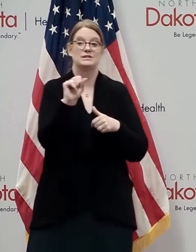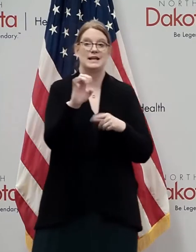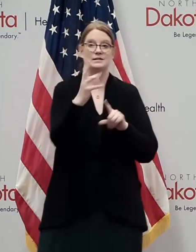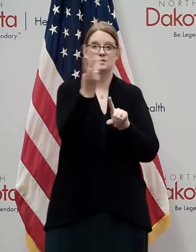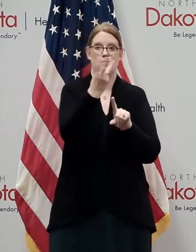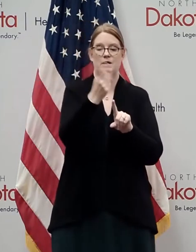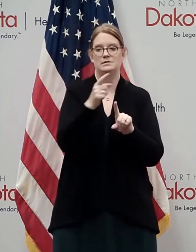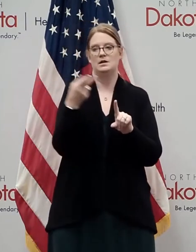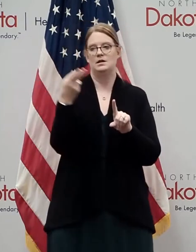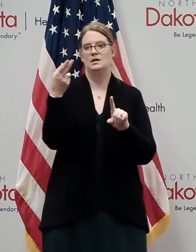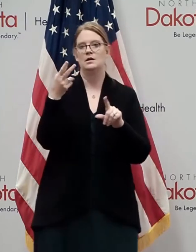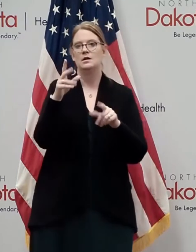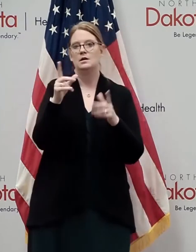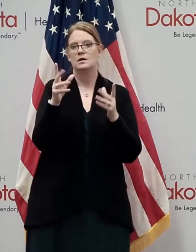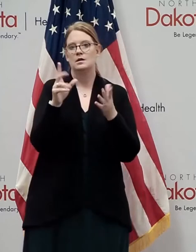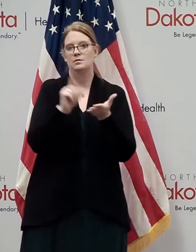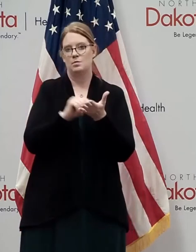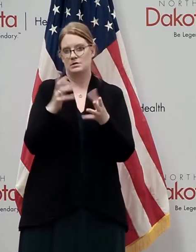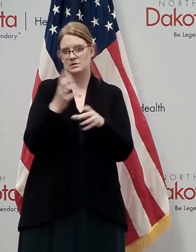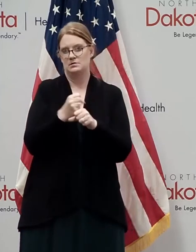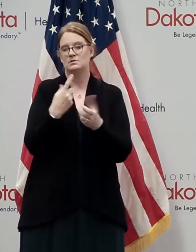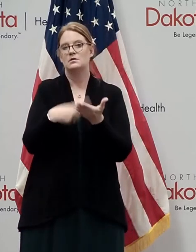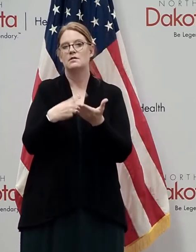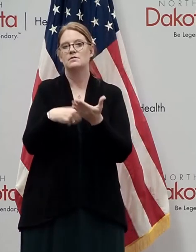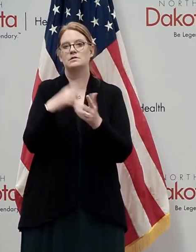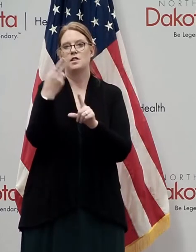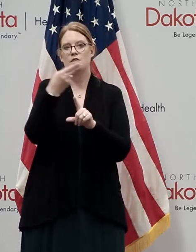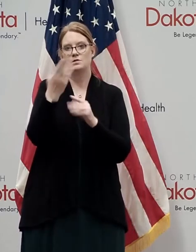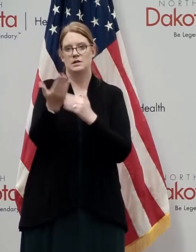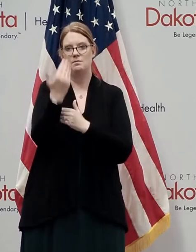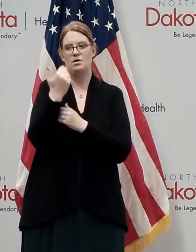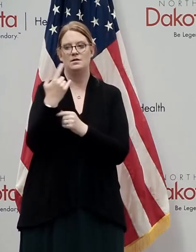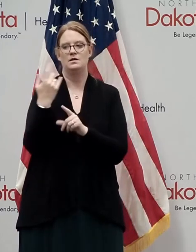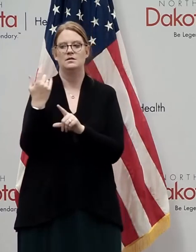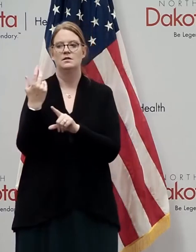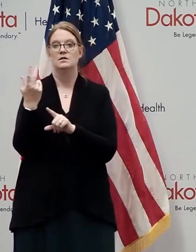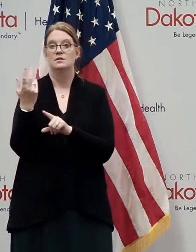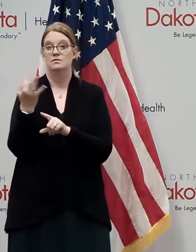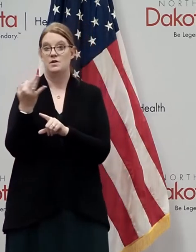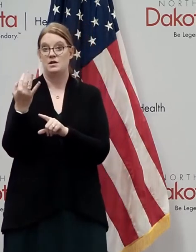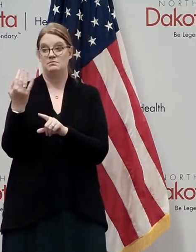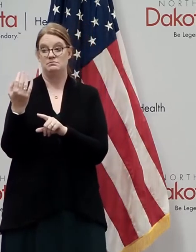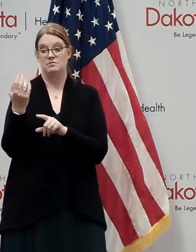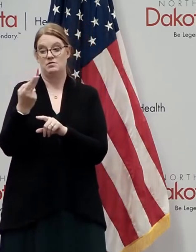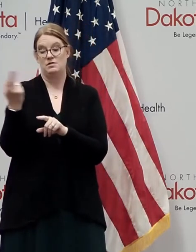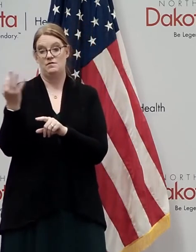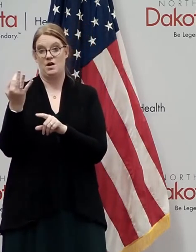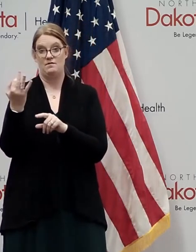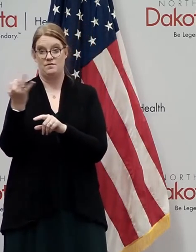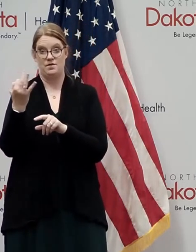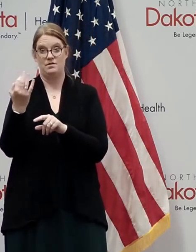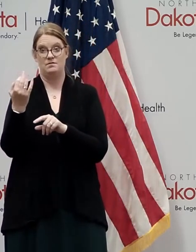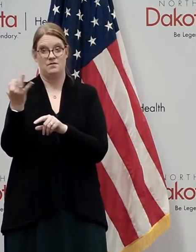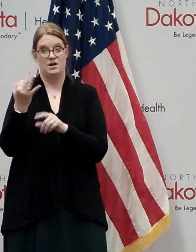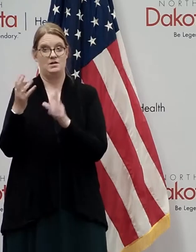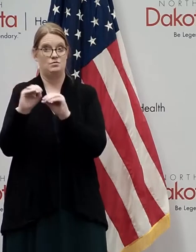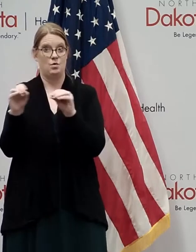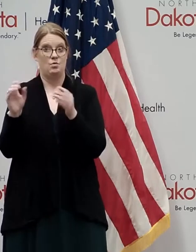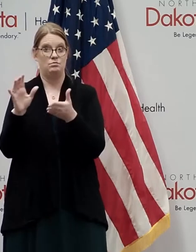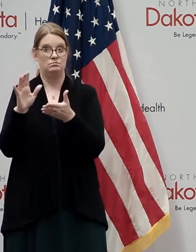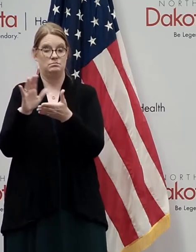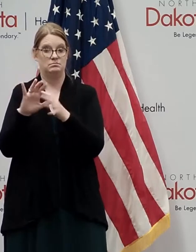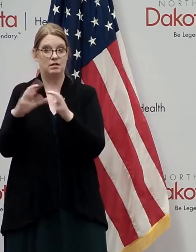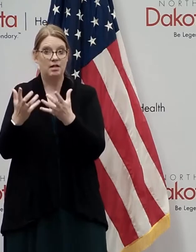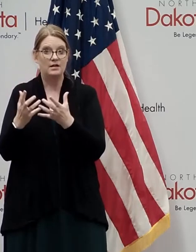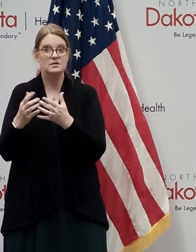press conference, Thursday morning, Friday, some schools didn't have school. Sunday, we closed schools. I think of this like turning off a light switch.